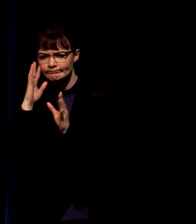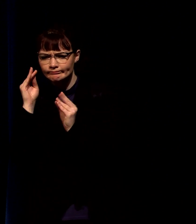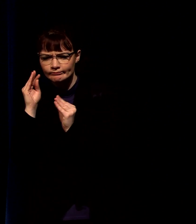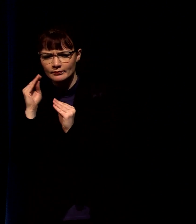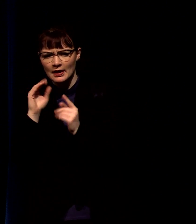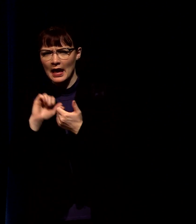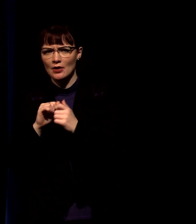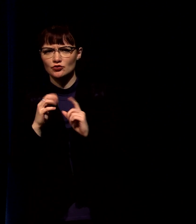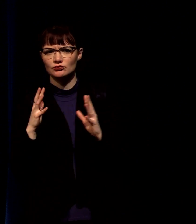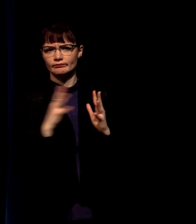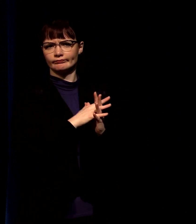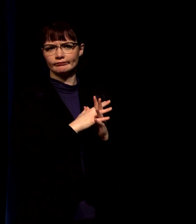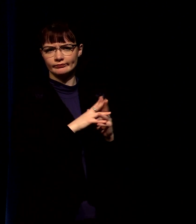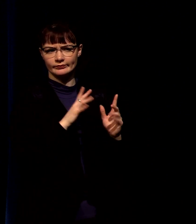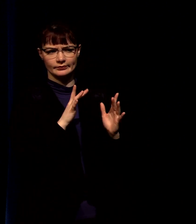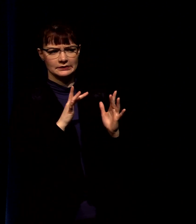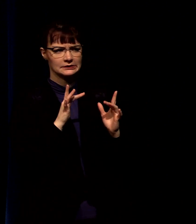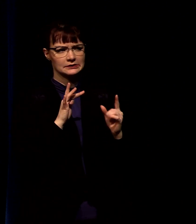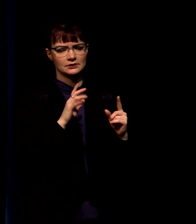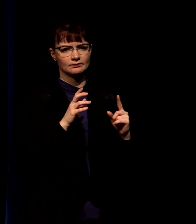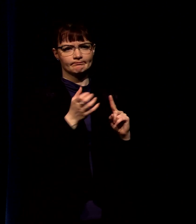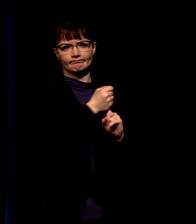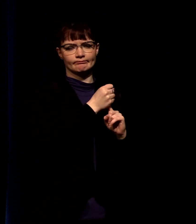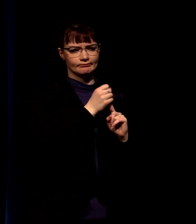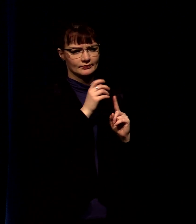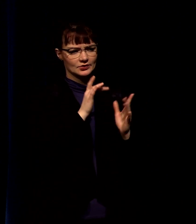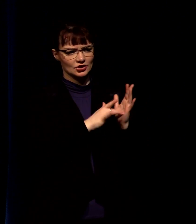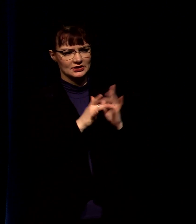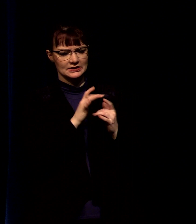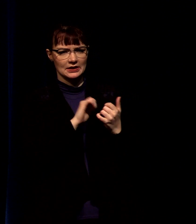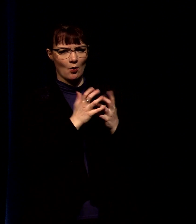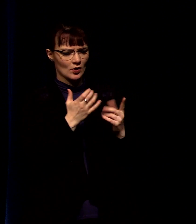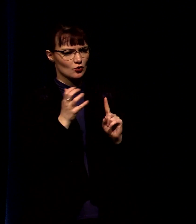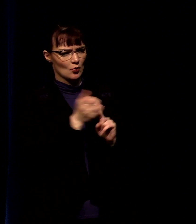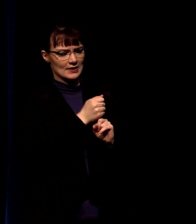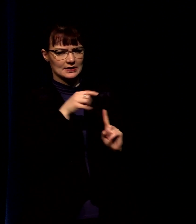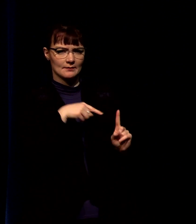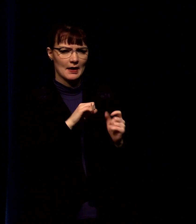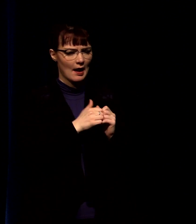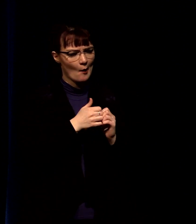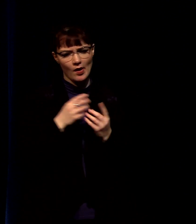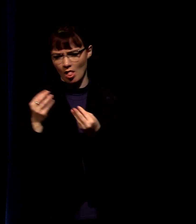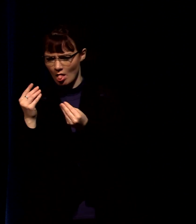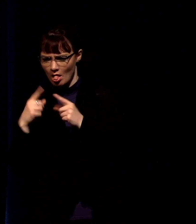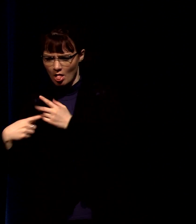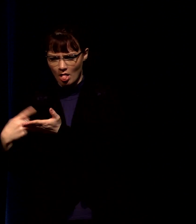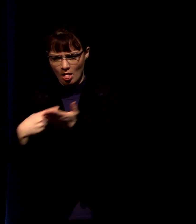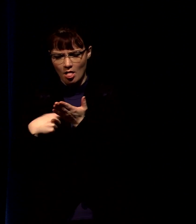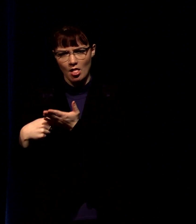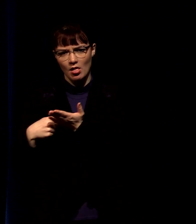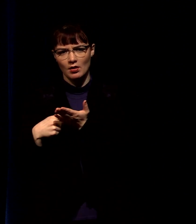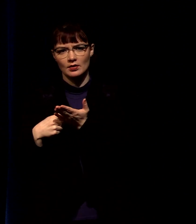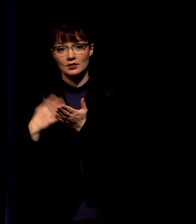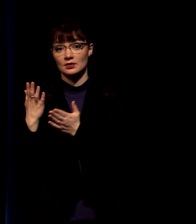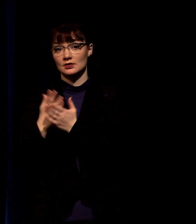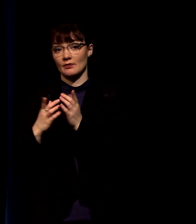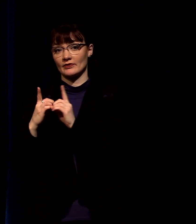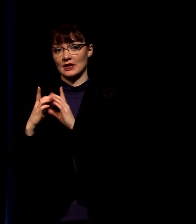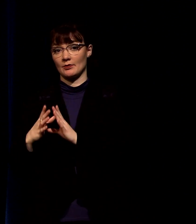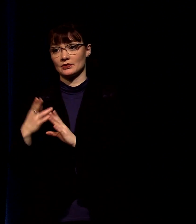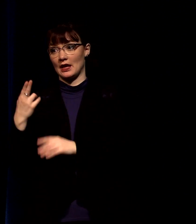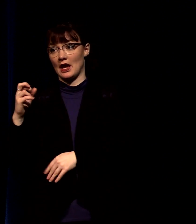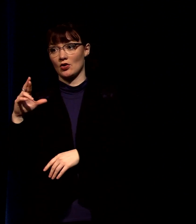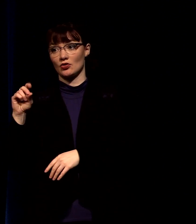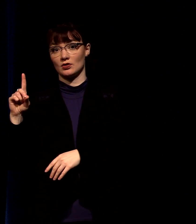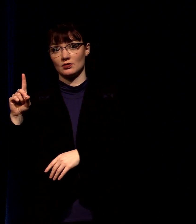into saying something which for which he could be arrested they send some of their disciples along with the supporters of herod